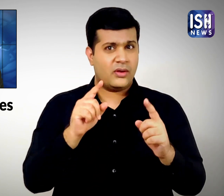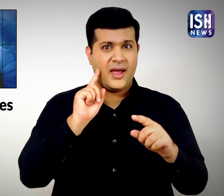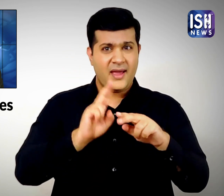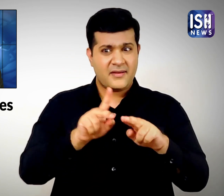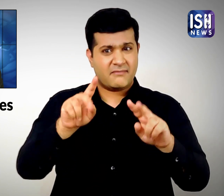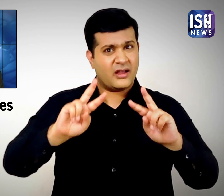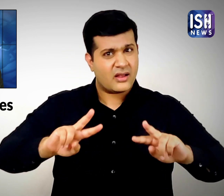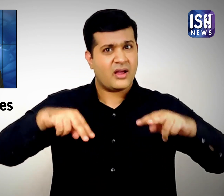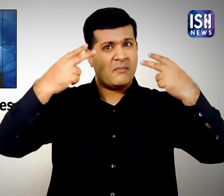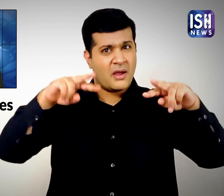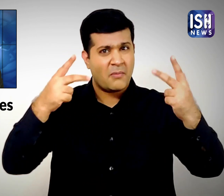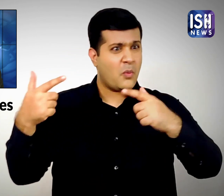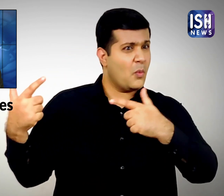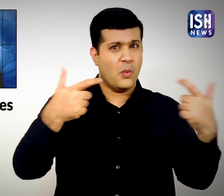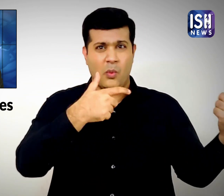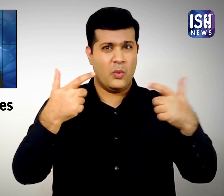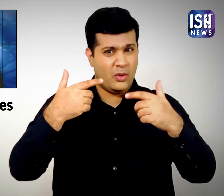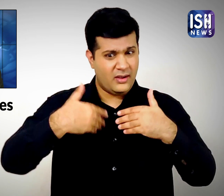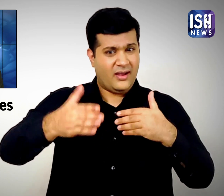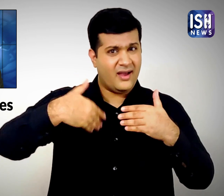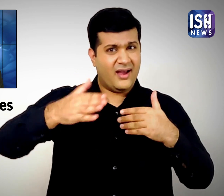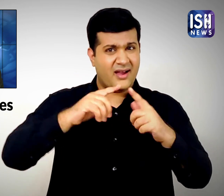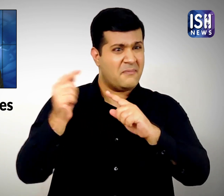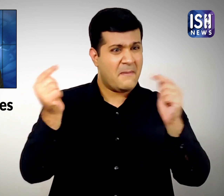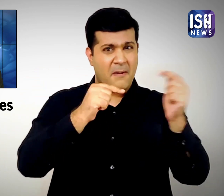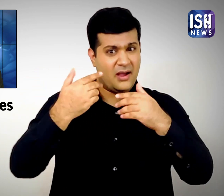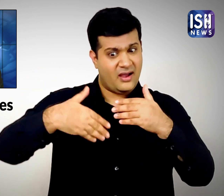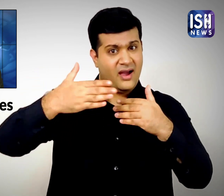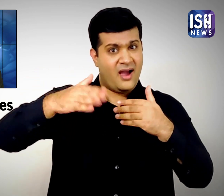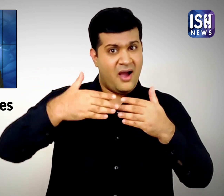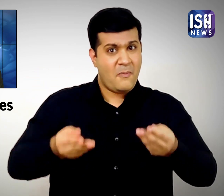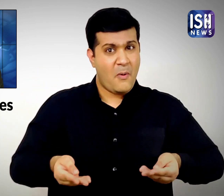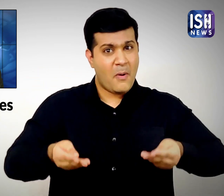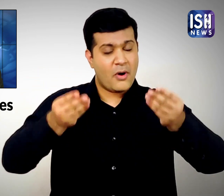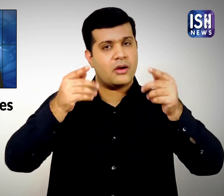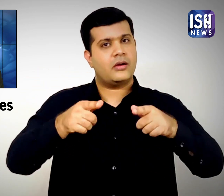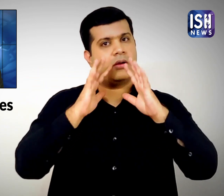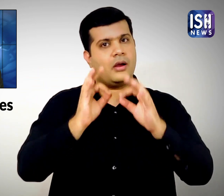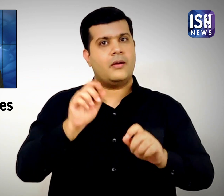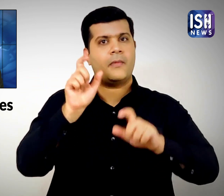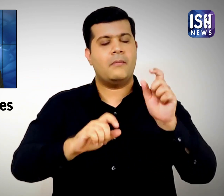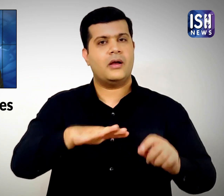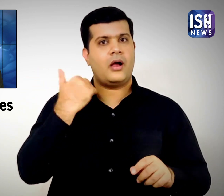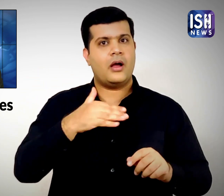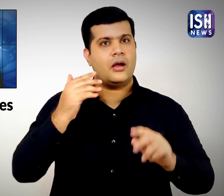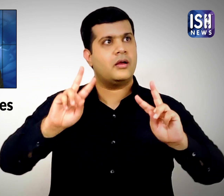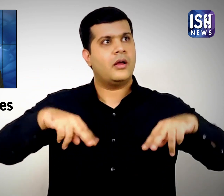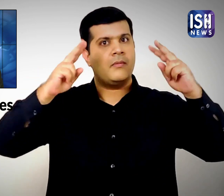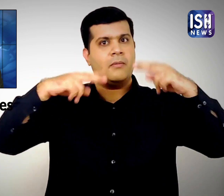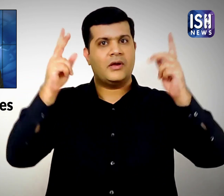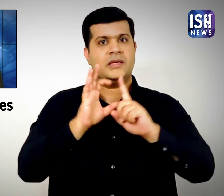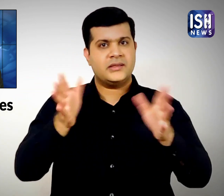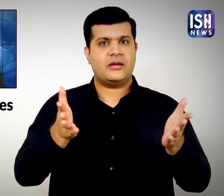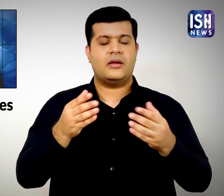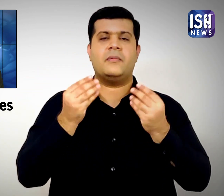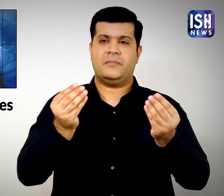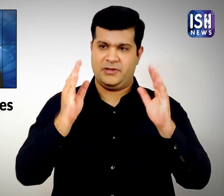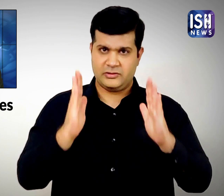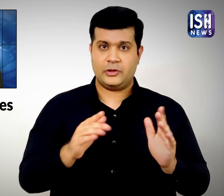He warned that if the fighting continued people will die in large numbers